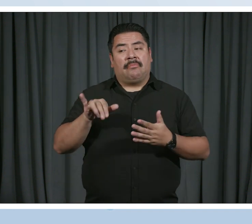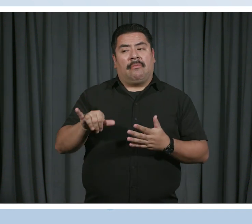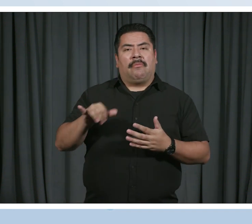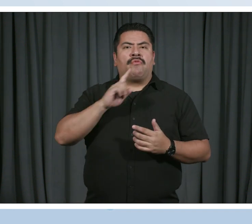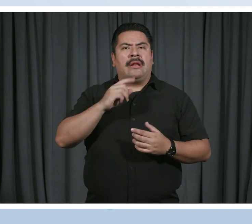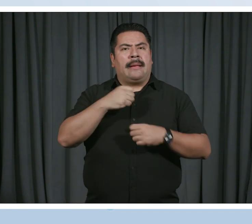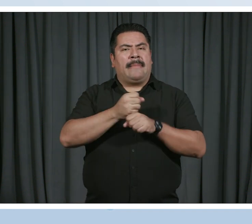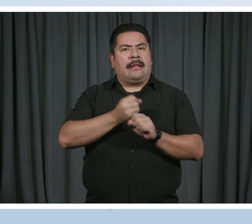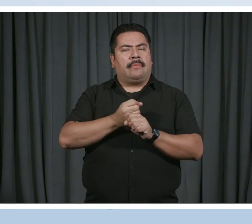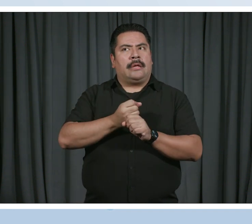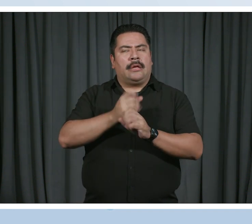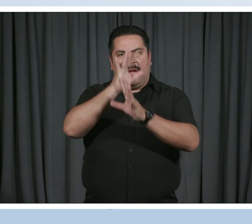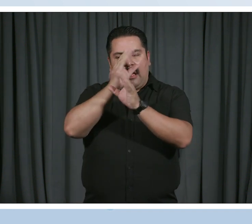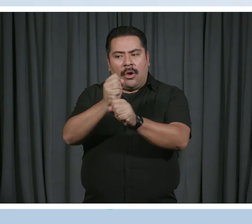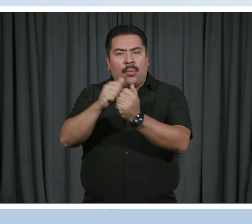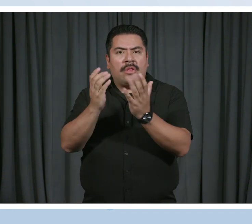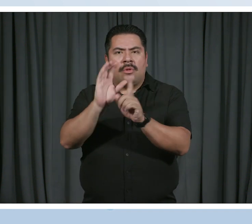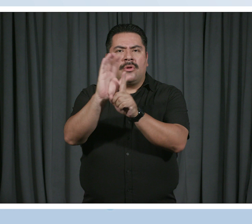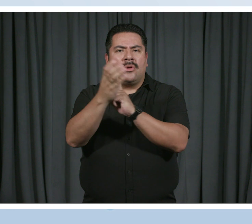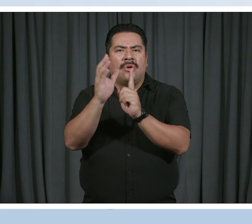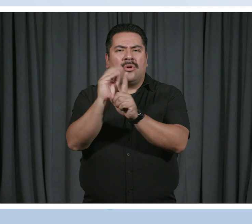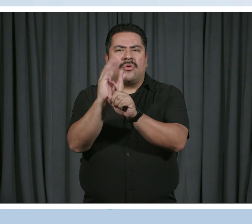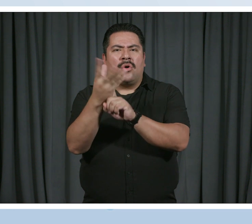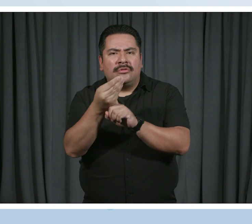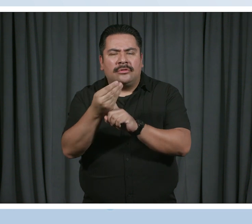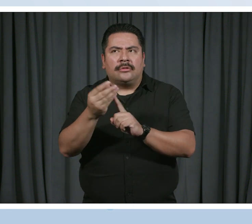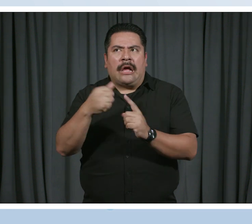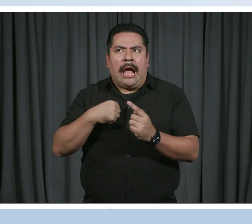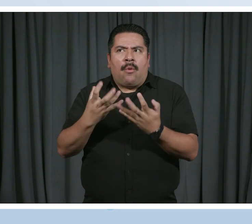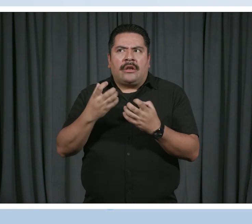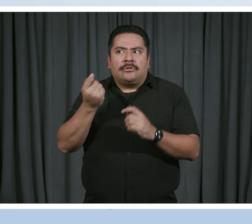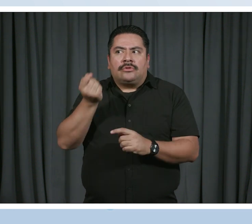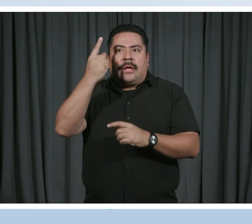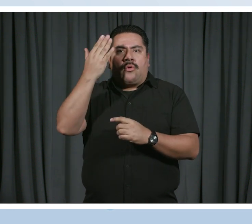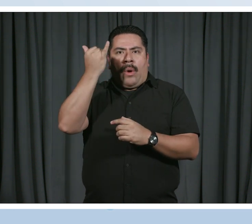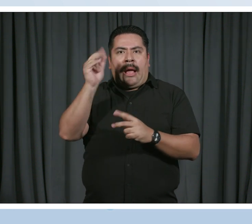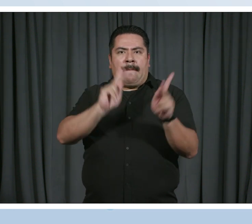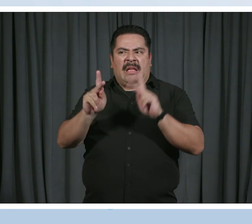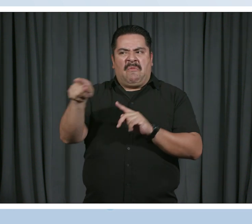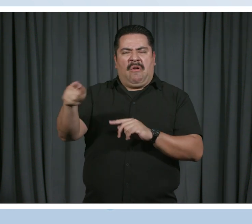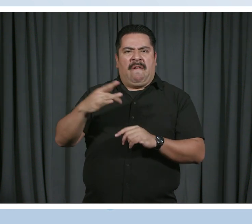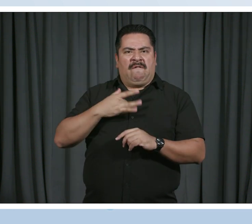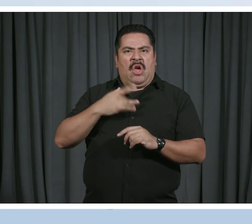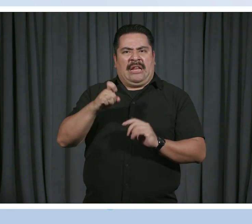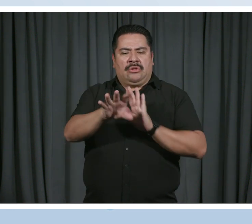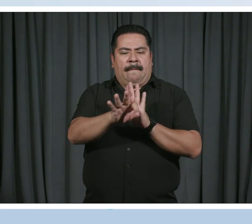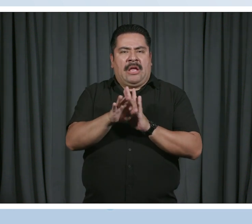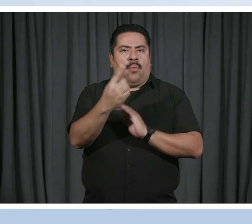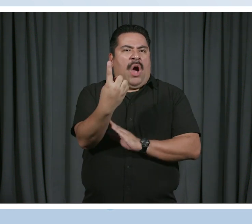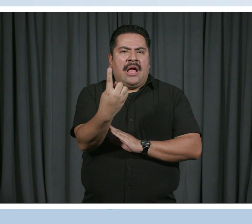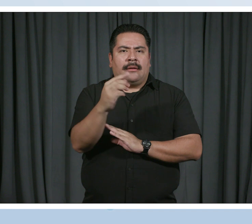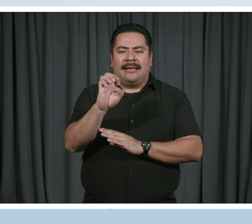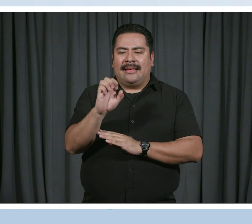really interested in culture overall. I wanted to understand like why people felt I had to select just one ethnicity that I